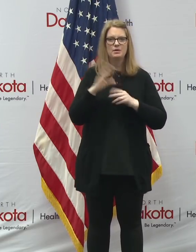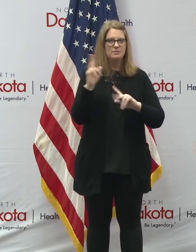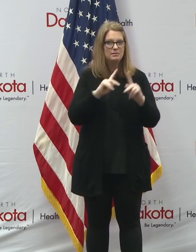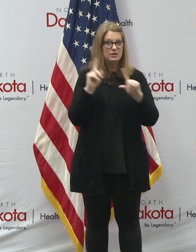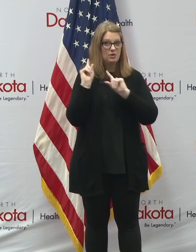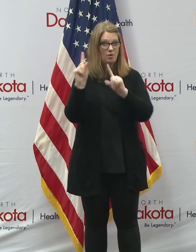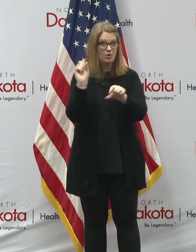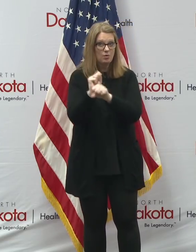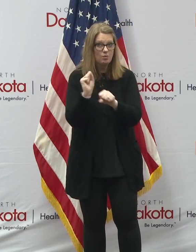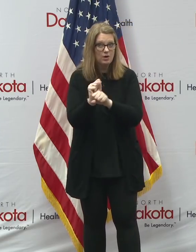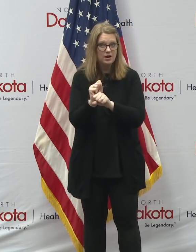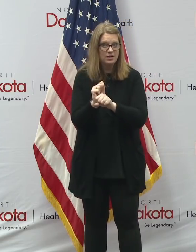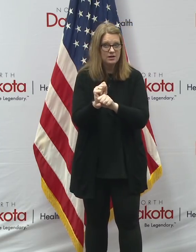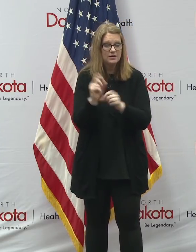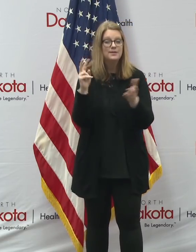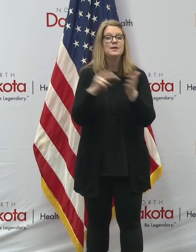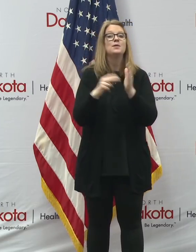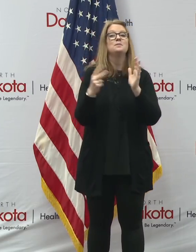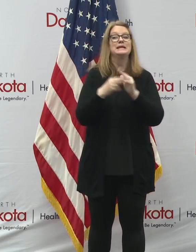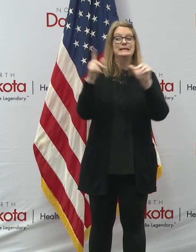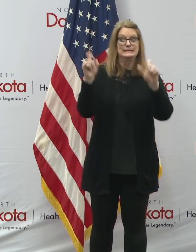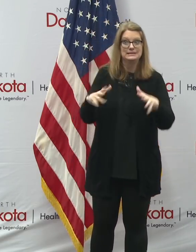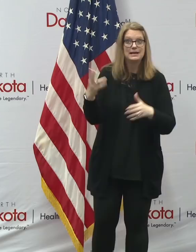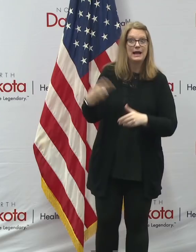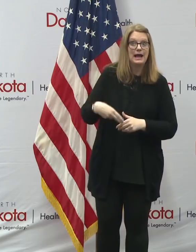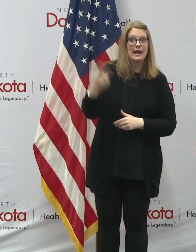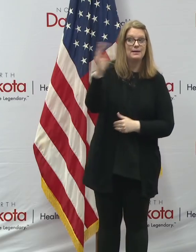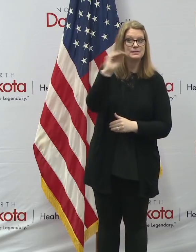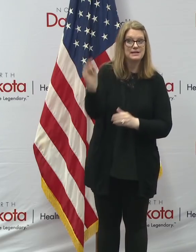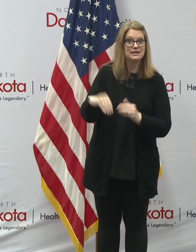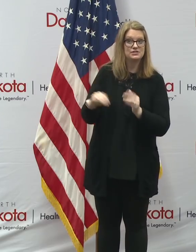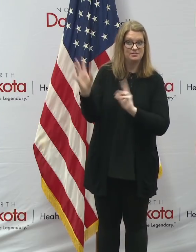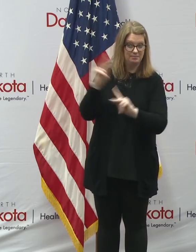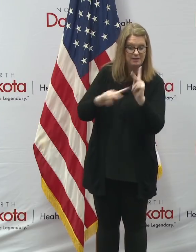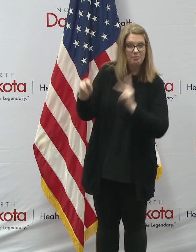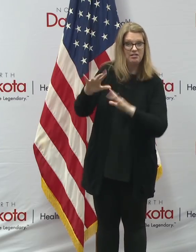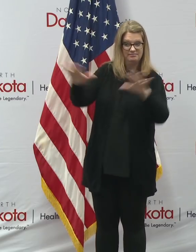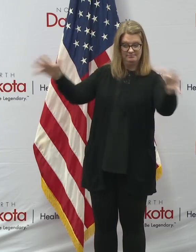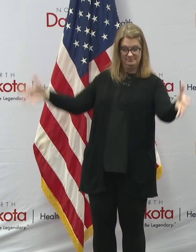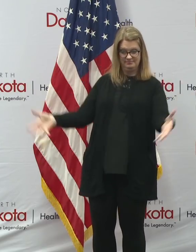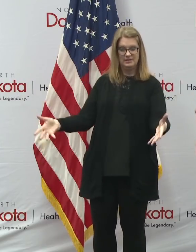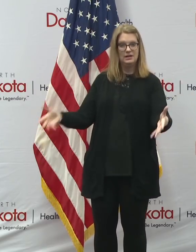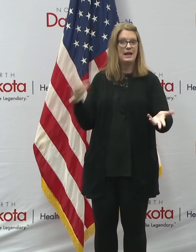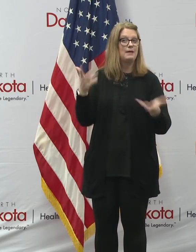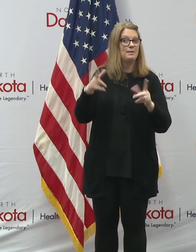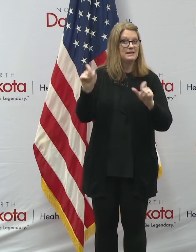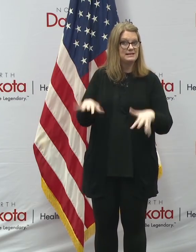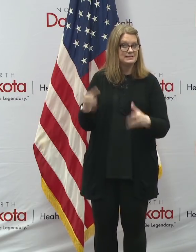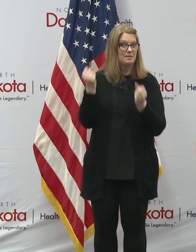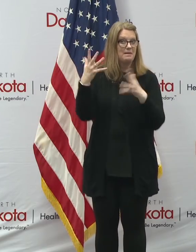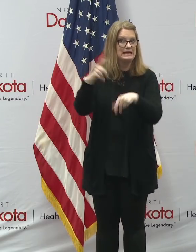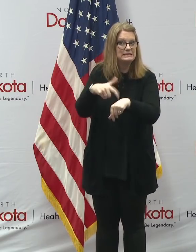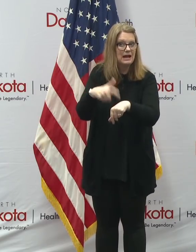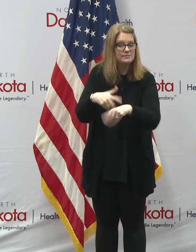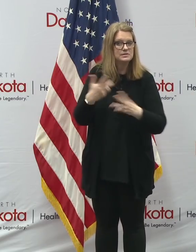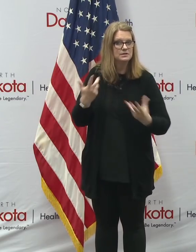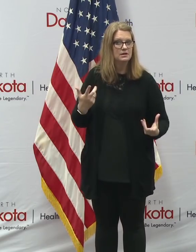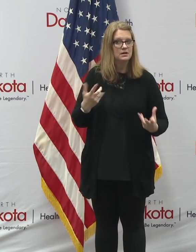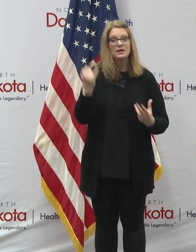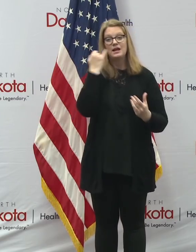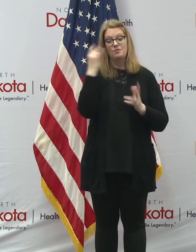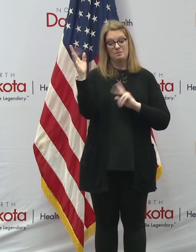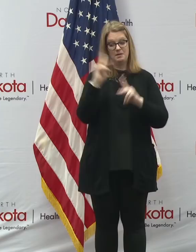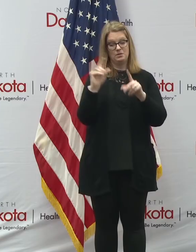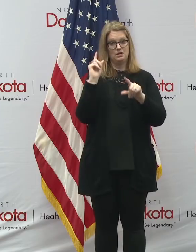able to test a large percentage of the population in North Dakota, and then people might have to be tested multiple times. I mean, if you're trying to get people